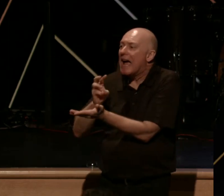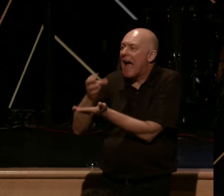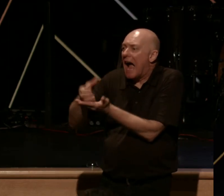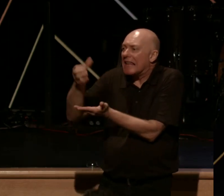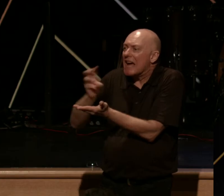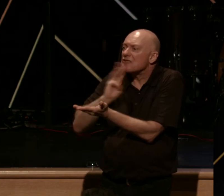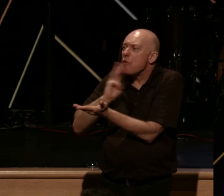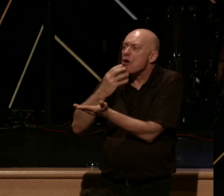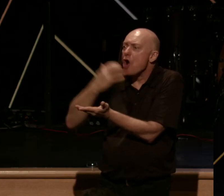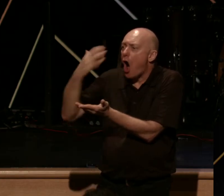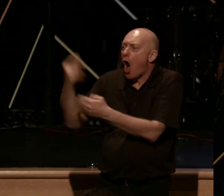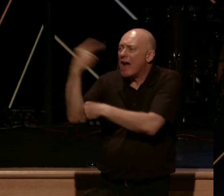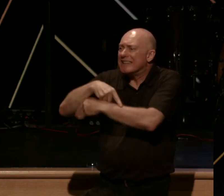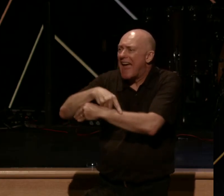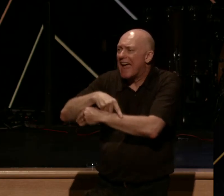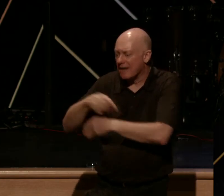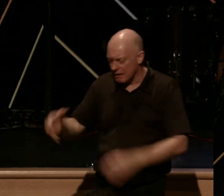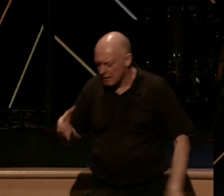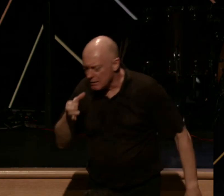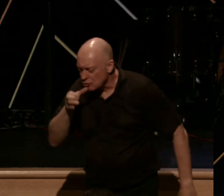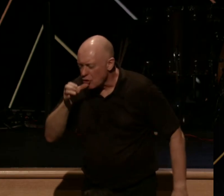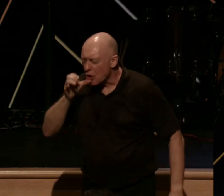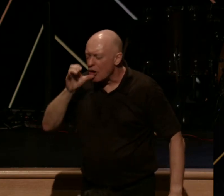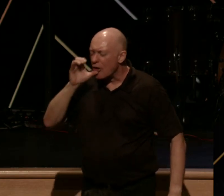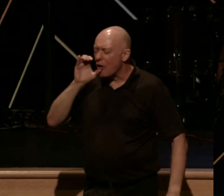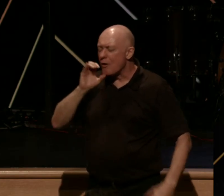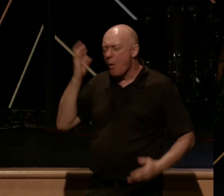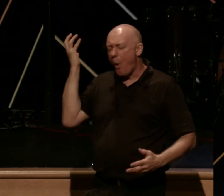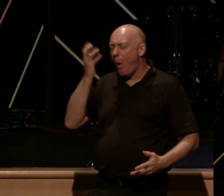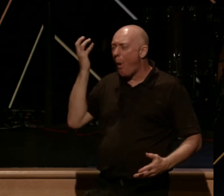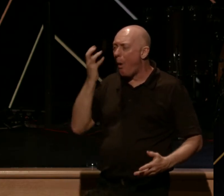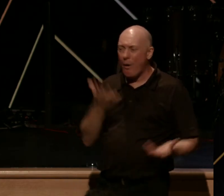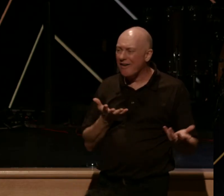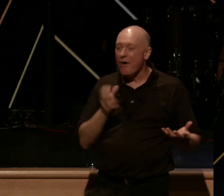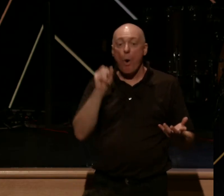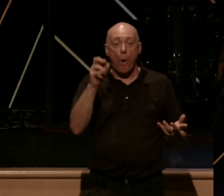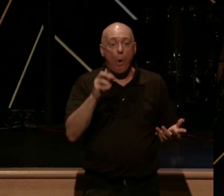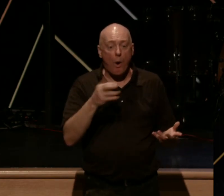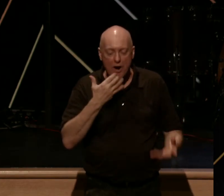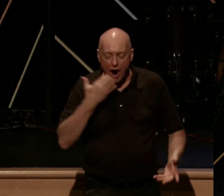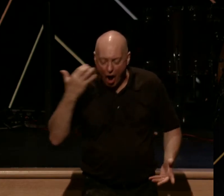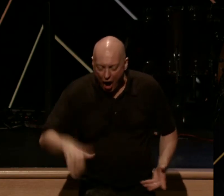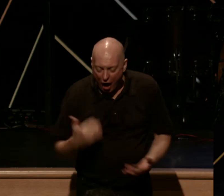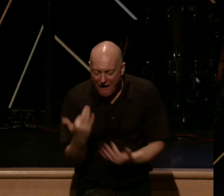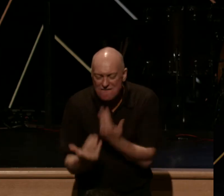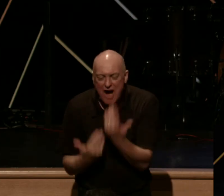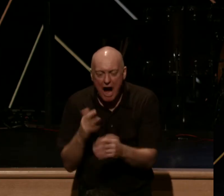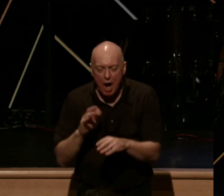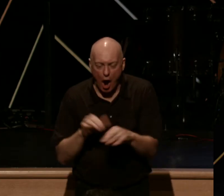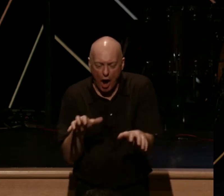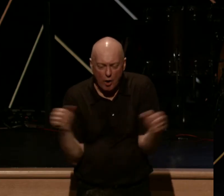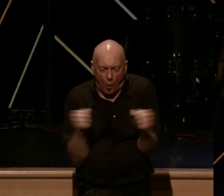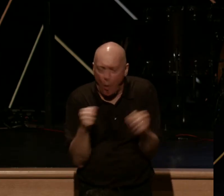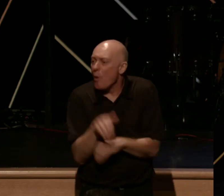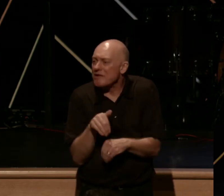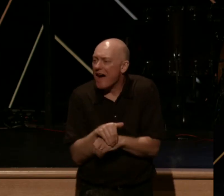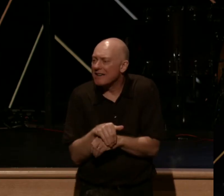really hot day leads to refreshment. Or a hot fire on a freezing cold night leads to comfort.